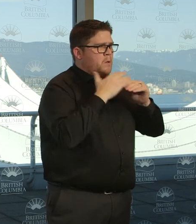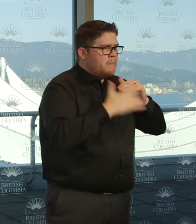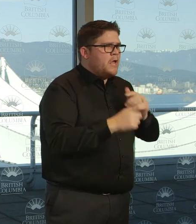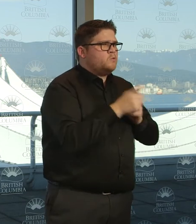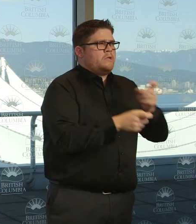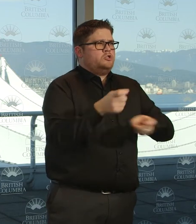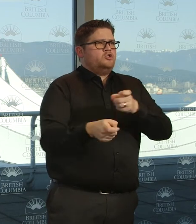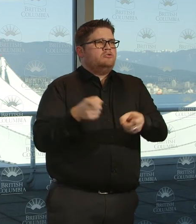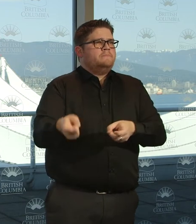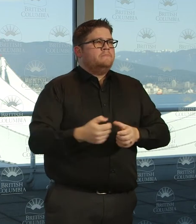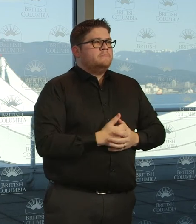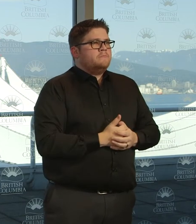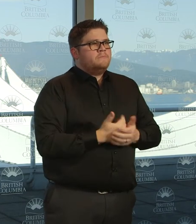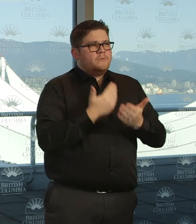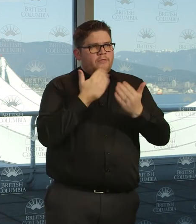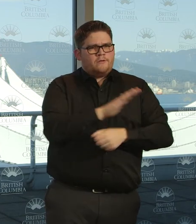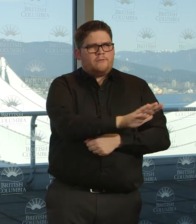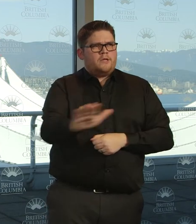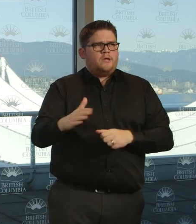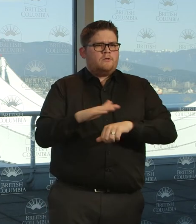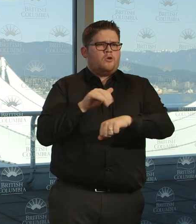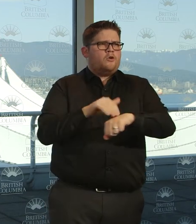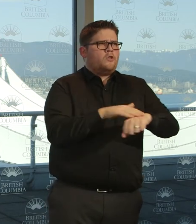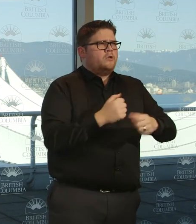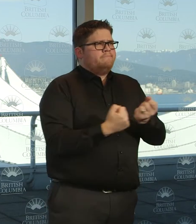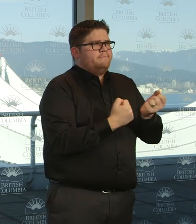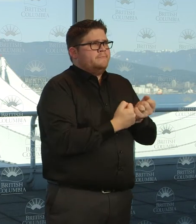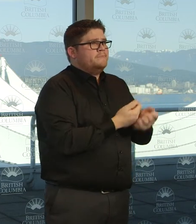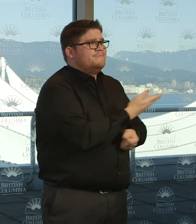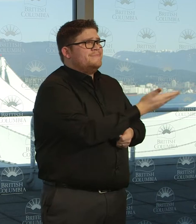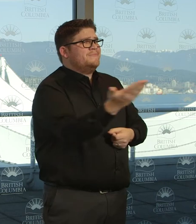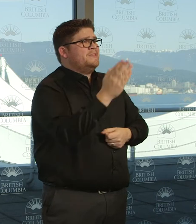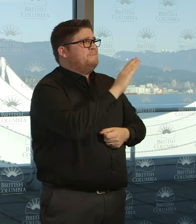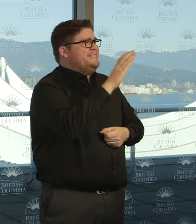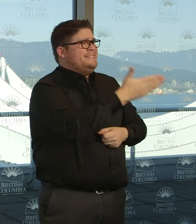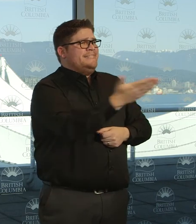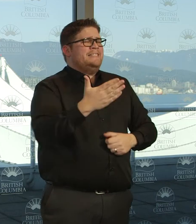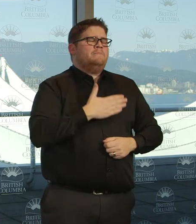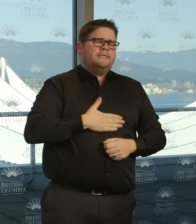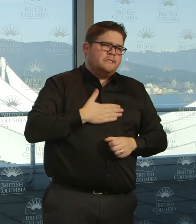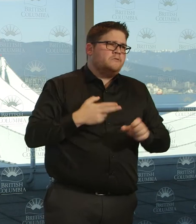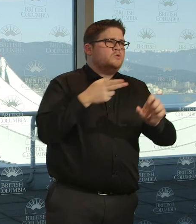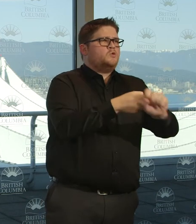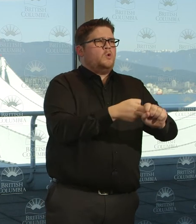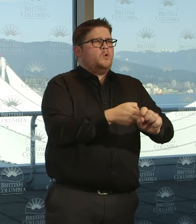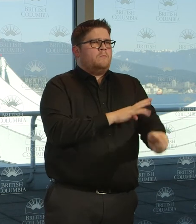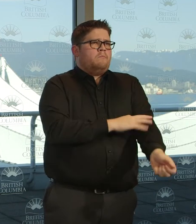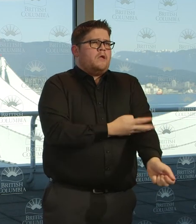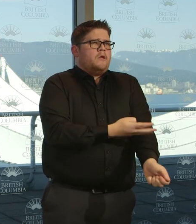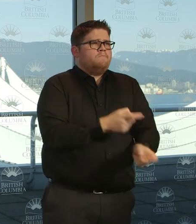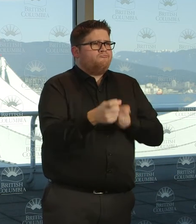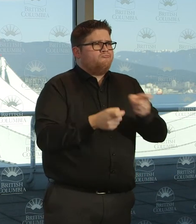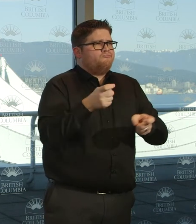need more people to join them. I wanted to note a couple of other things again. Our new 1-800